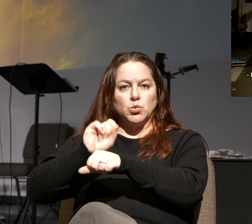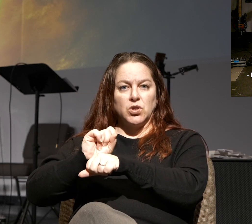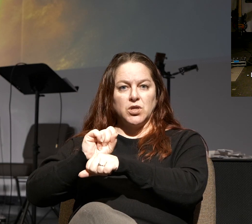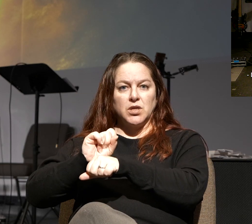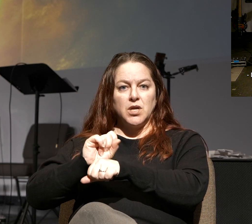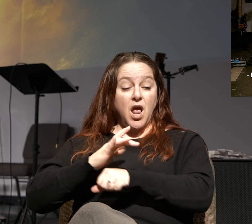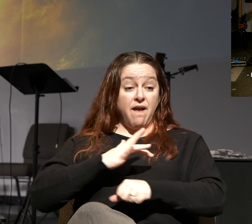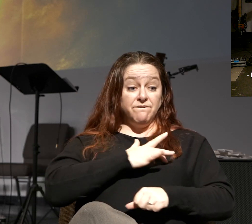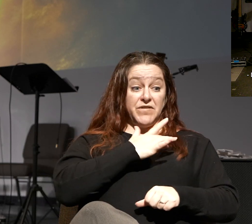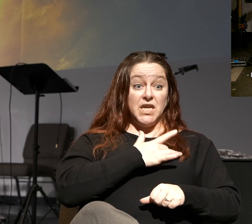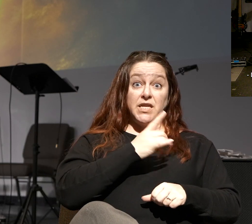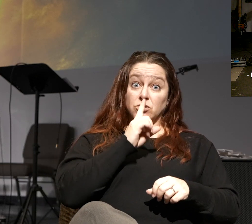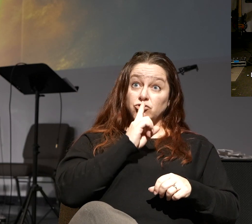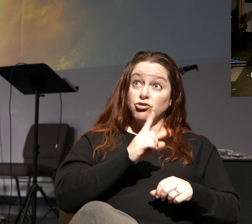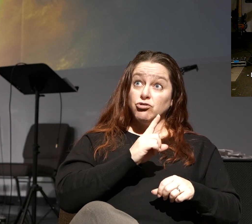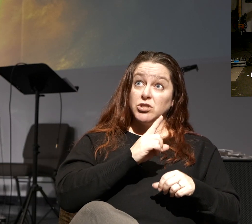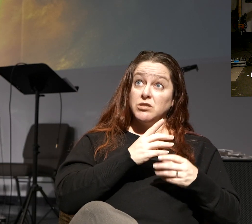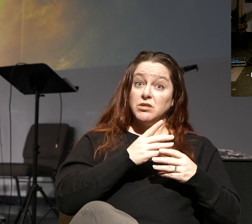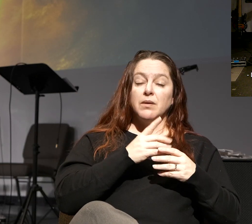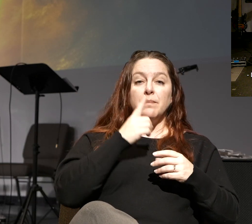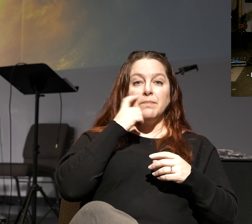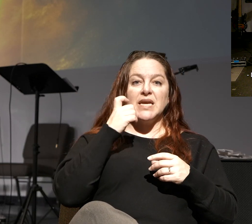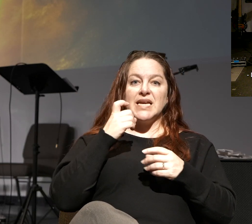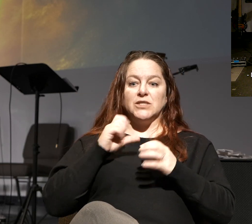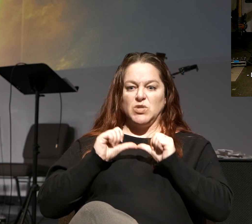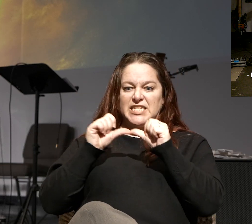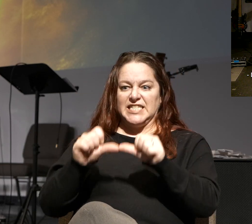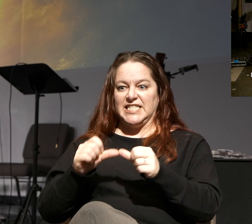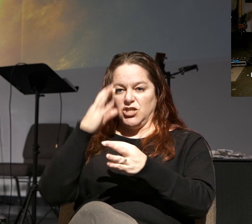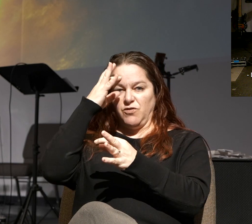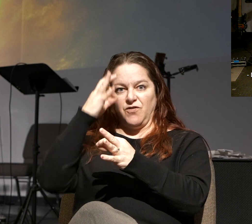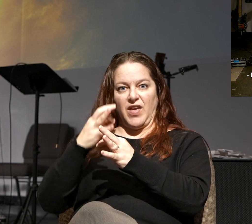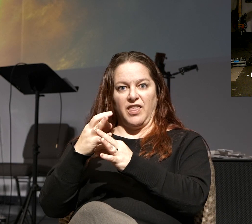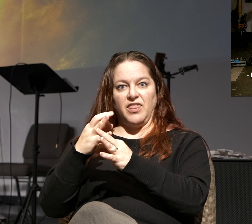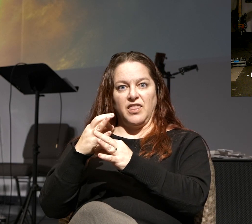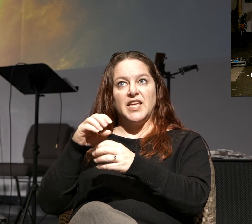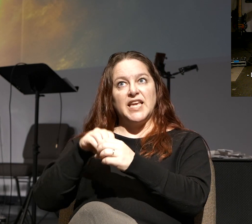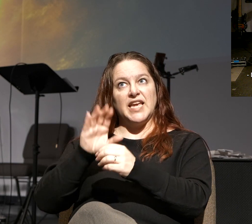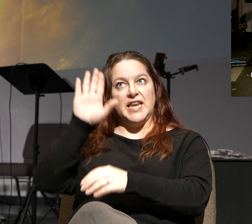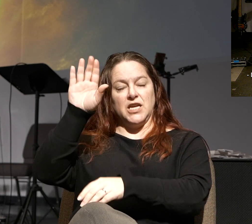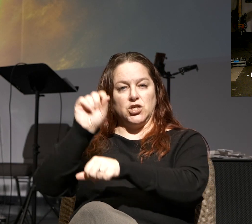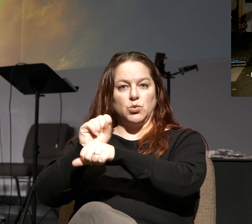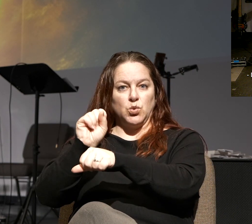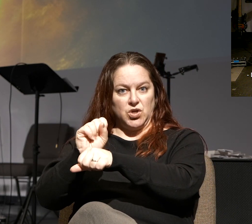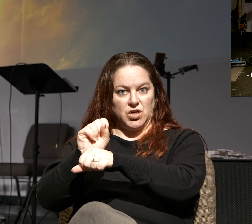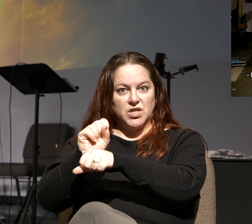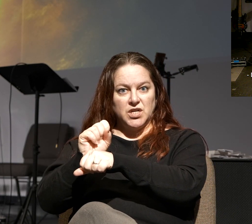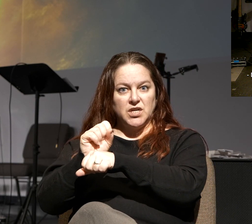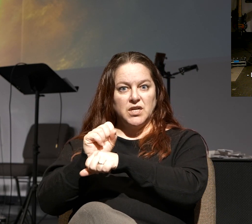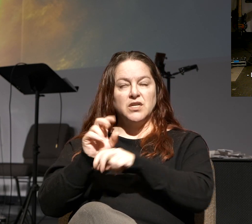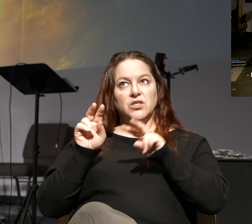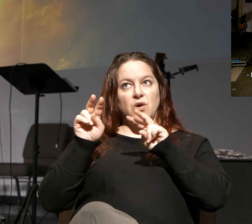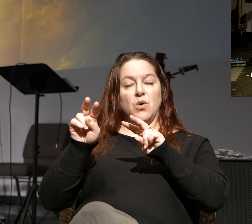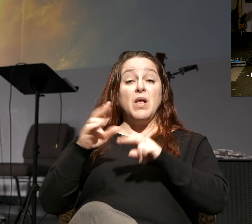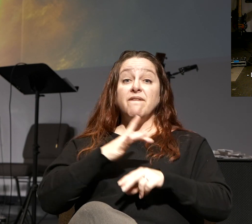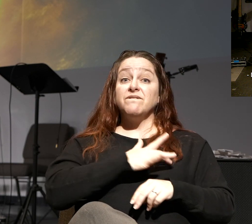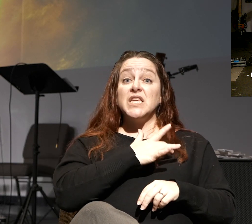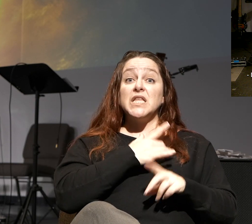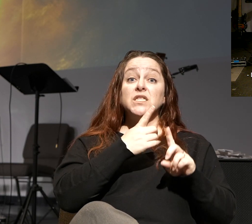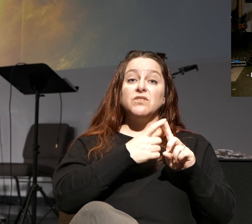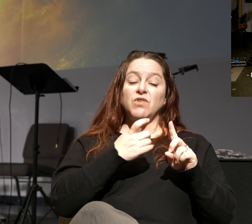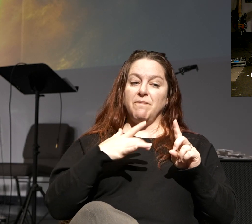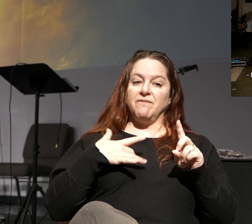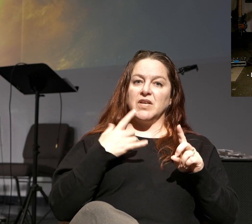will come from maintaining faith in that finished work. So, that's where we keep our eyes. In other words, feelings come from